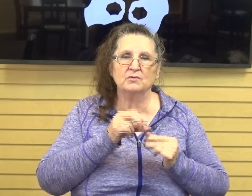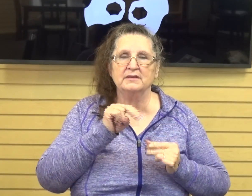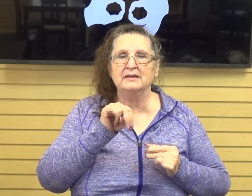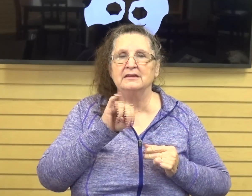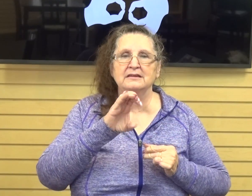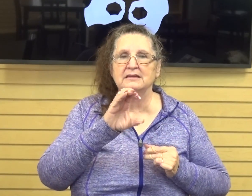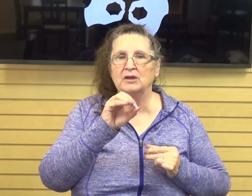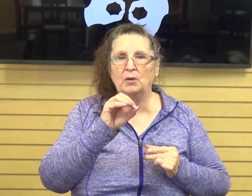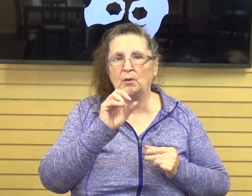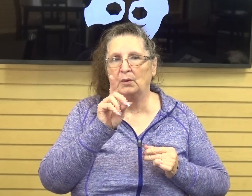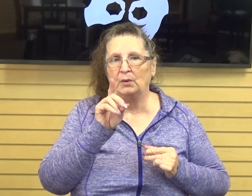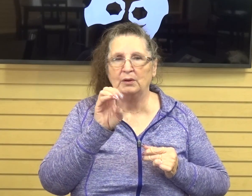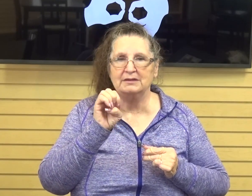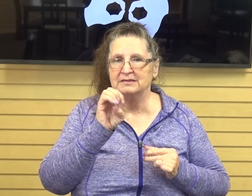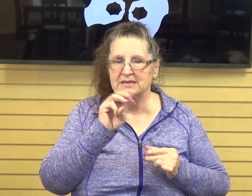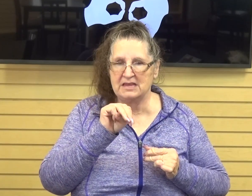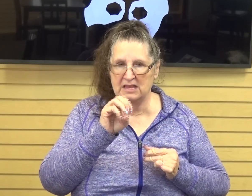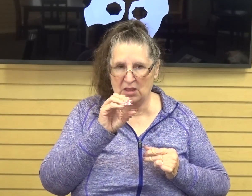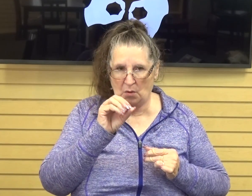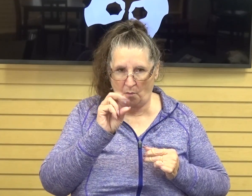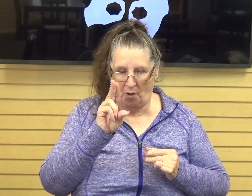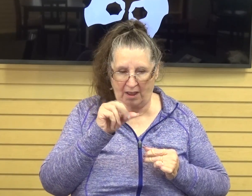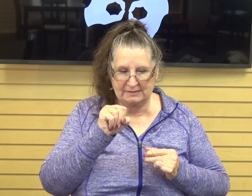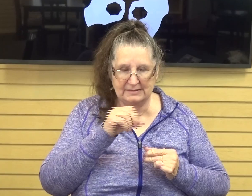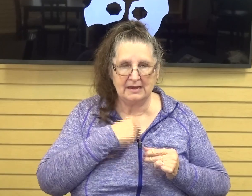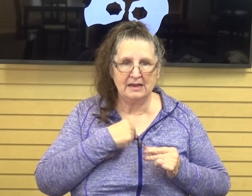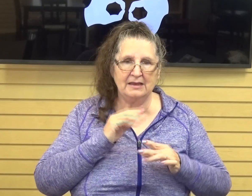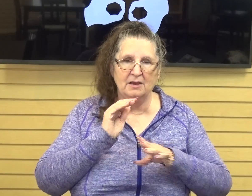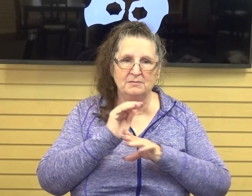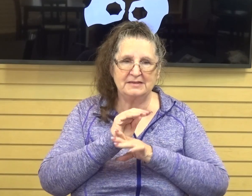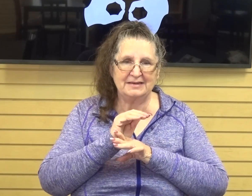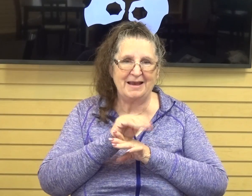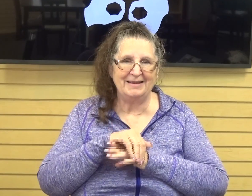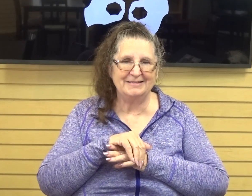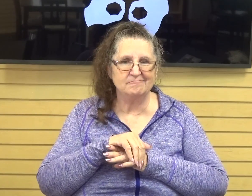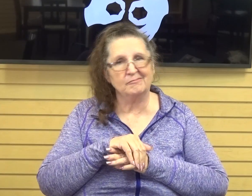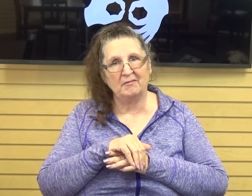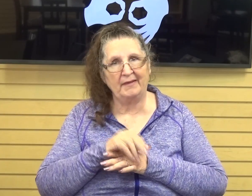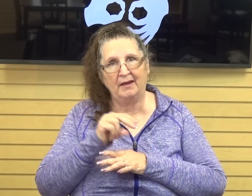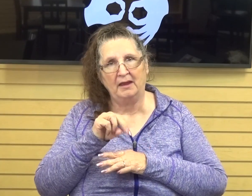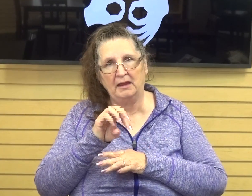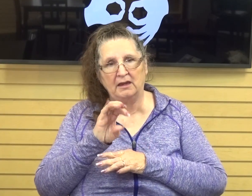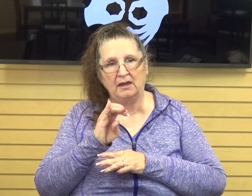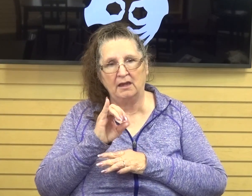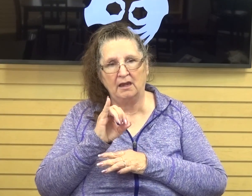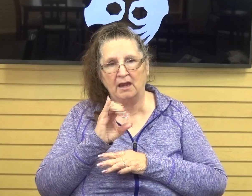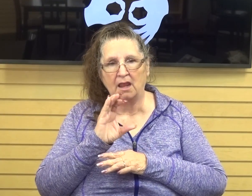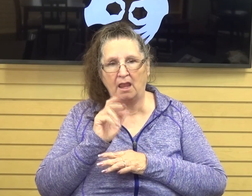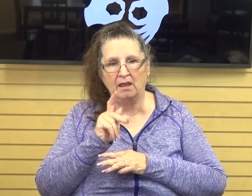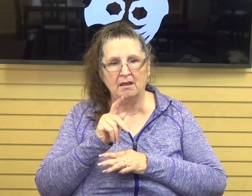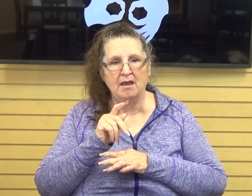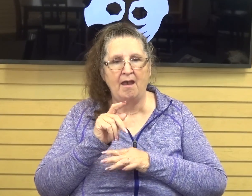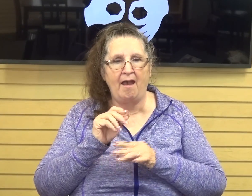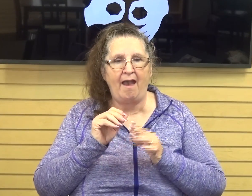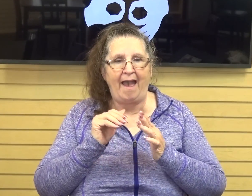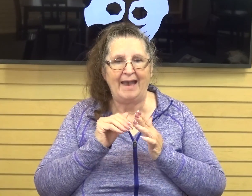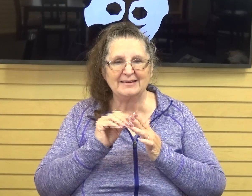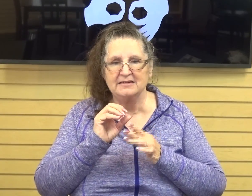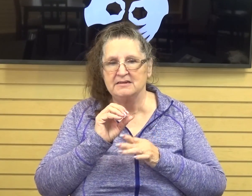Nick comes to him at night, I think we could call that Nick at night, couldn't we? Anyway, so they have a good intense